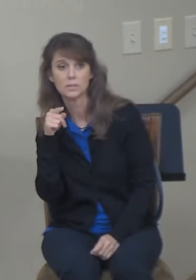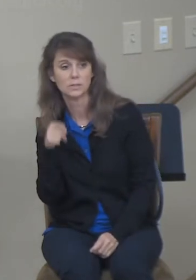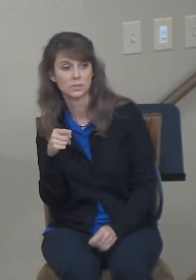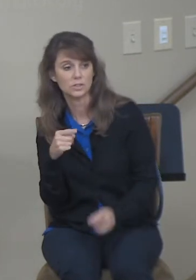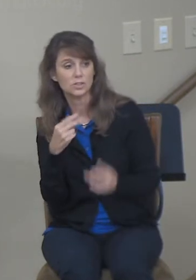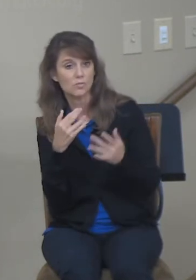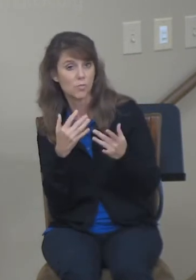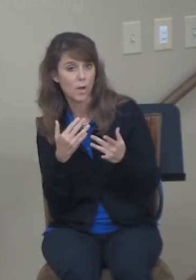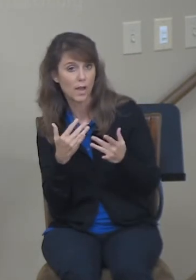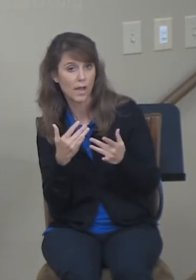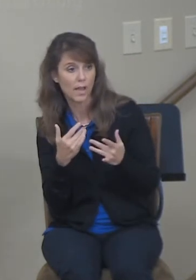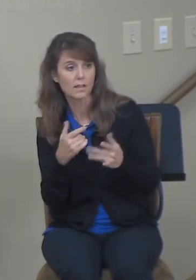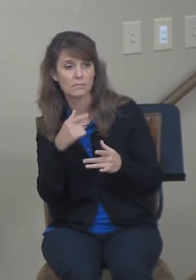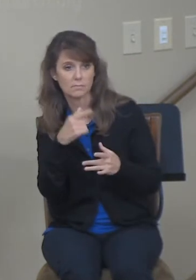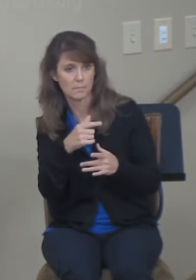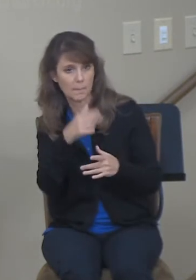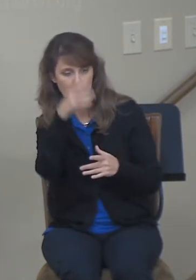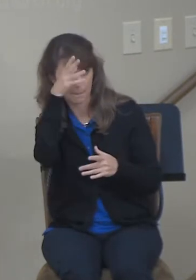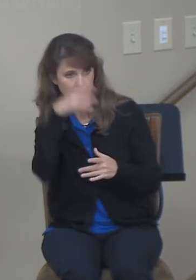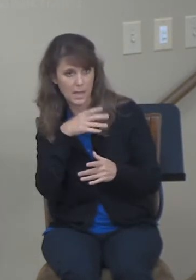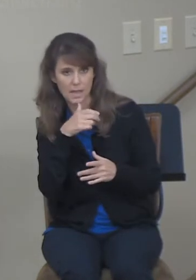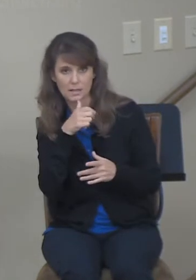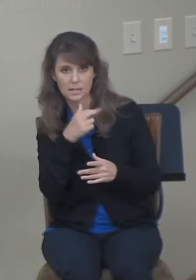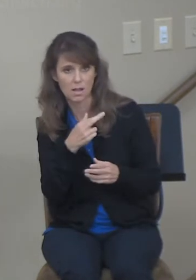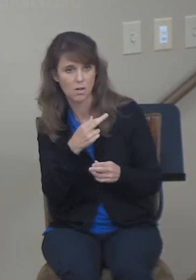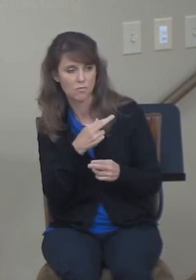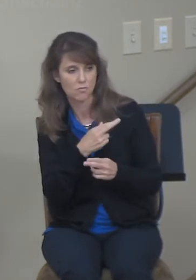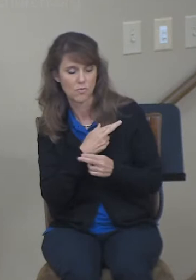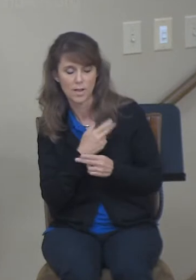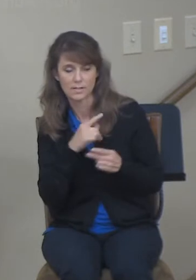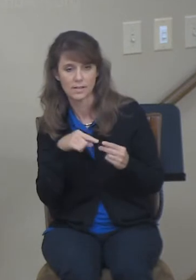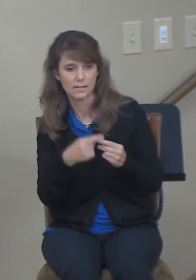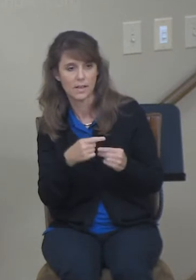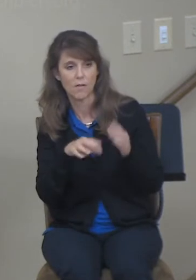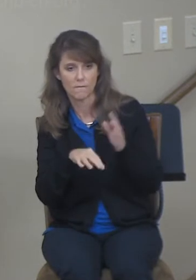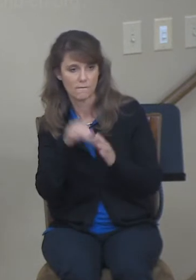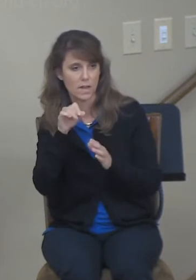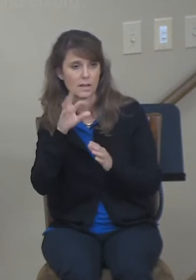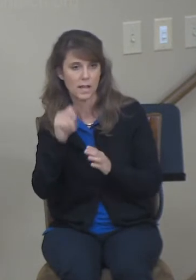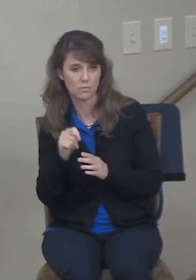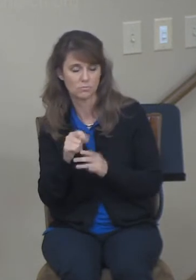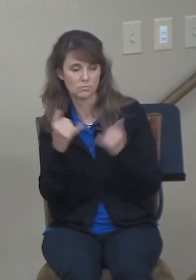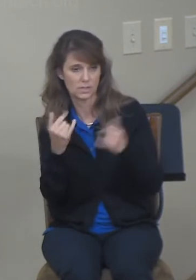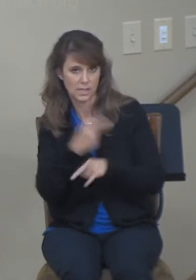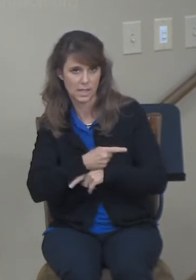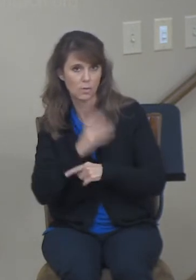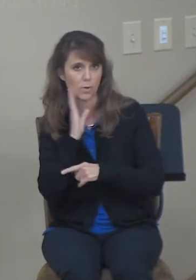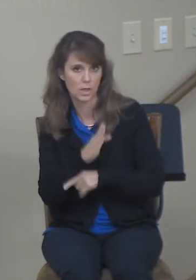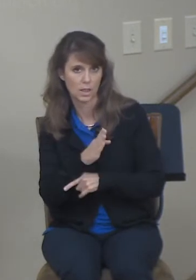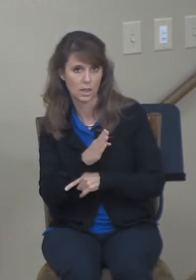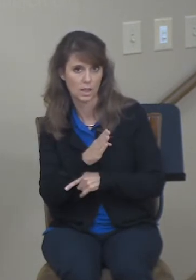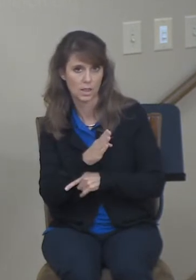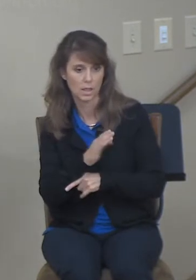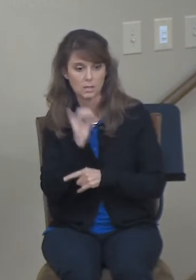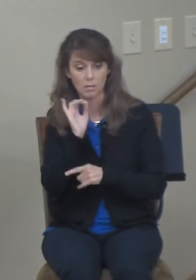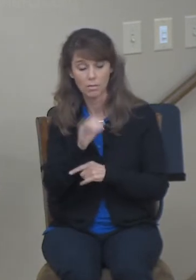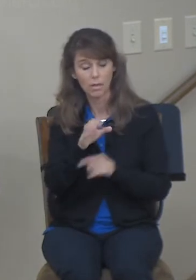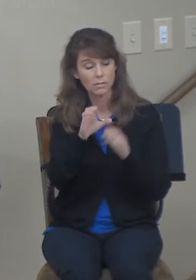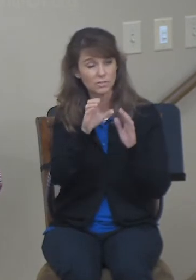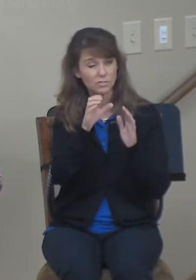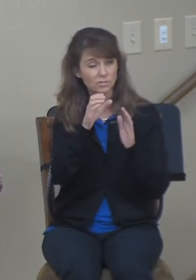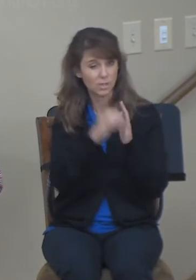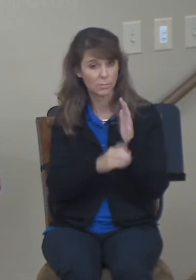for the man will not rest until he has settled it today. So that's really chapter 3. But